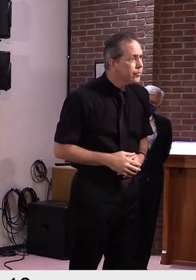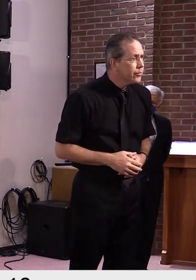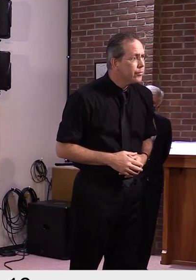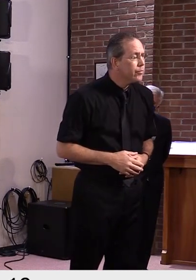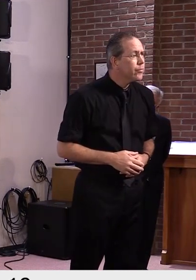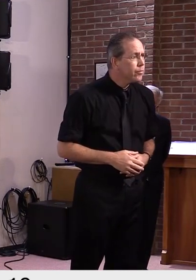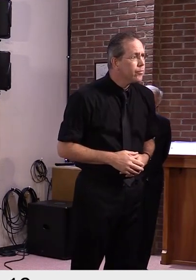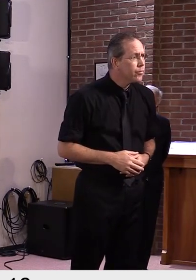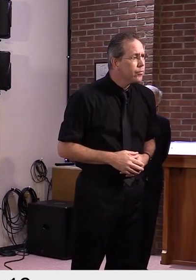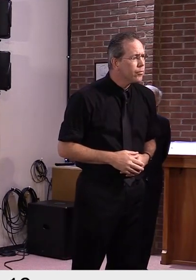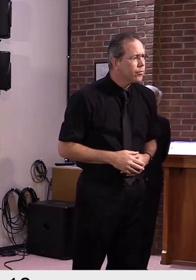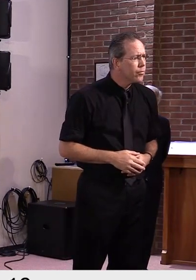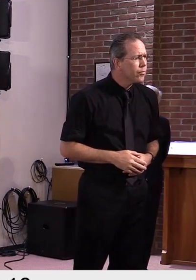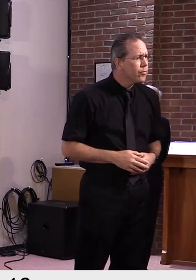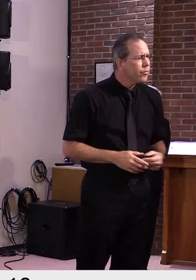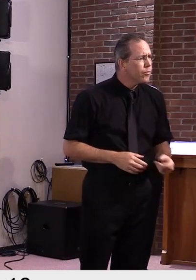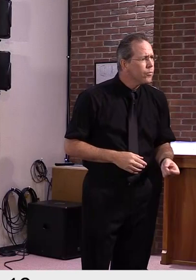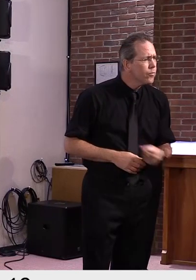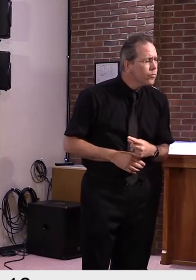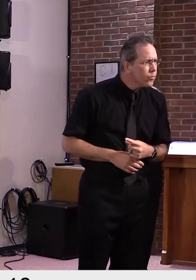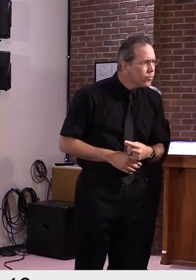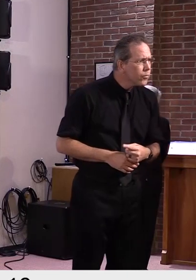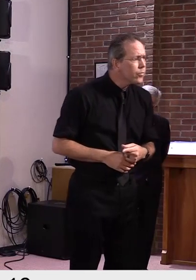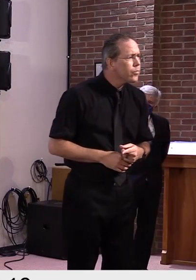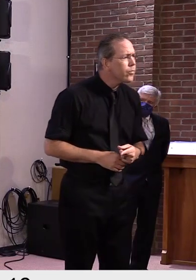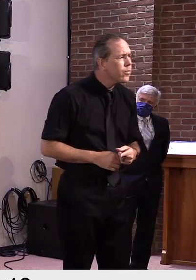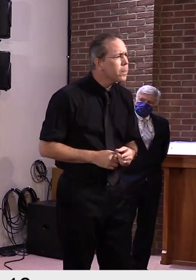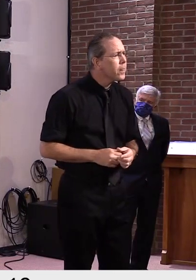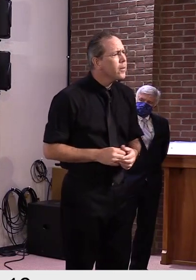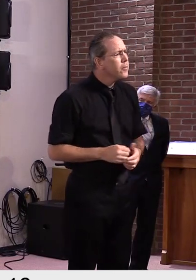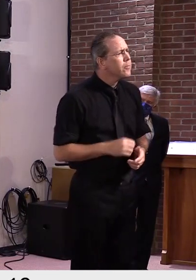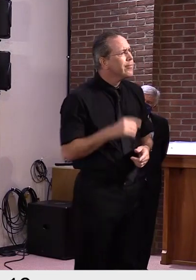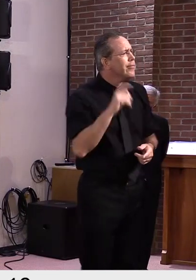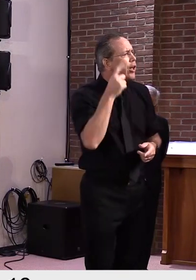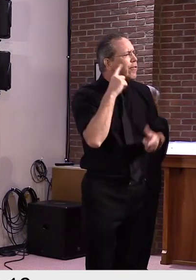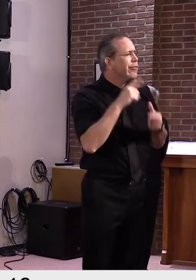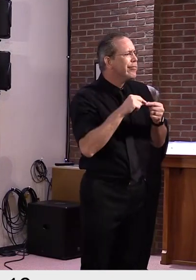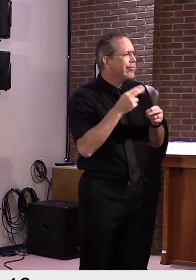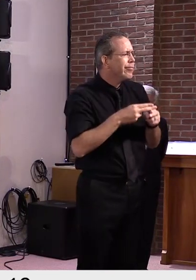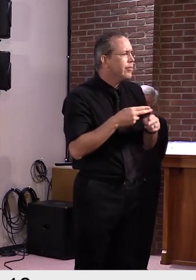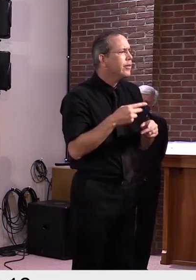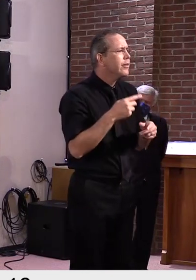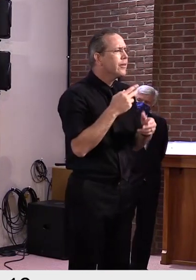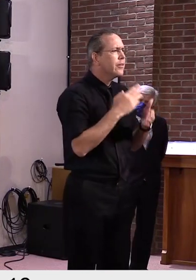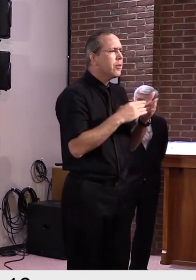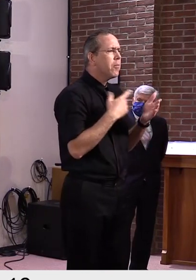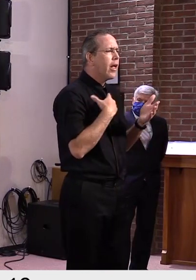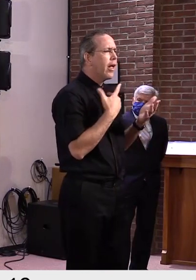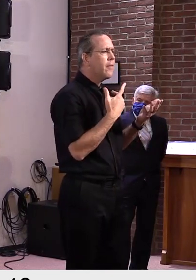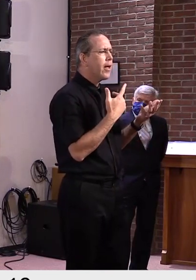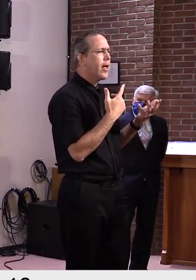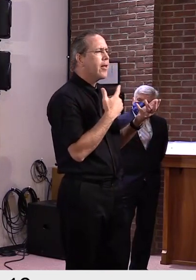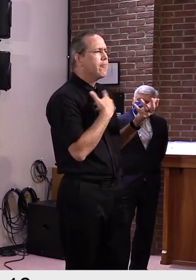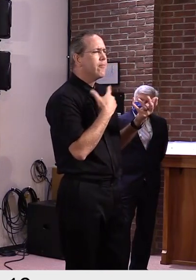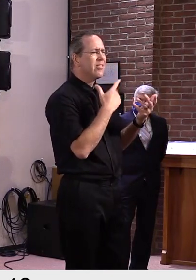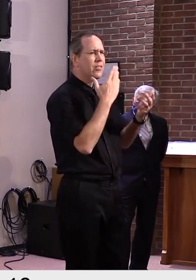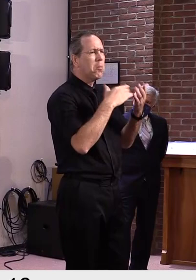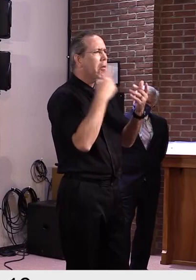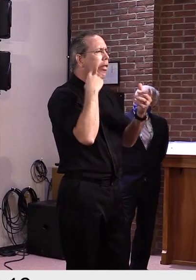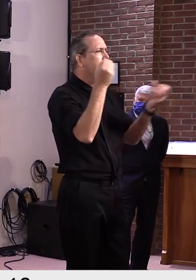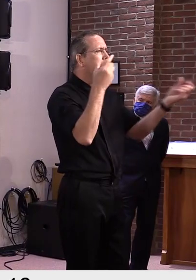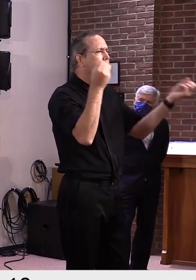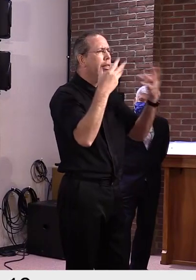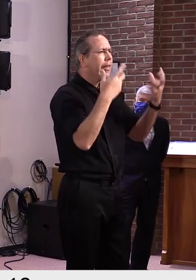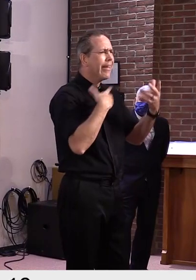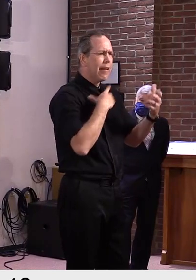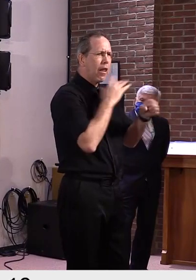this, um, some of the criticism has been that we haven't given enough guidance, uh, to the, to the schools, uh, that we're leaving it